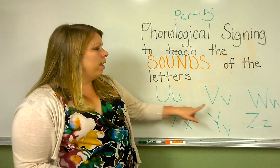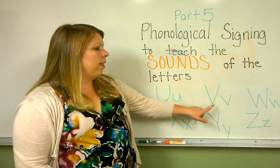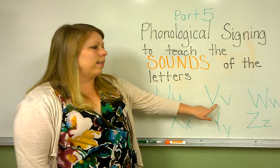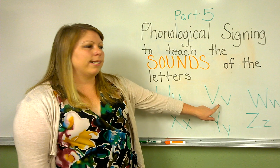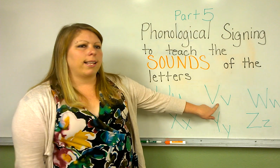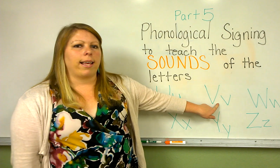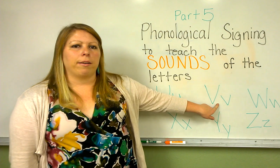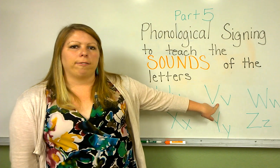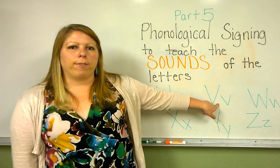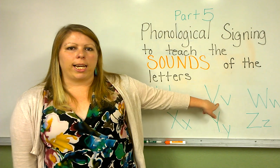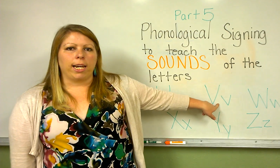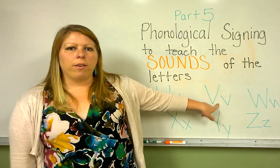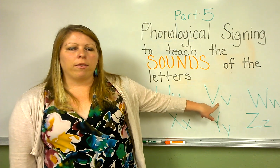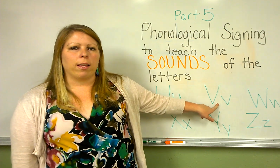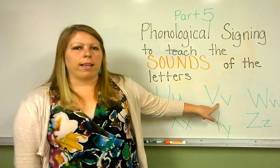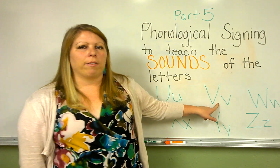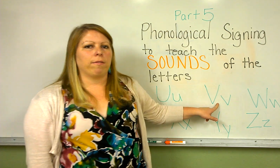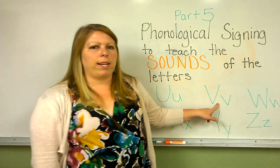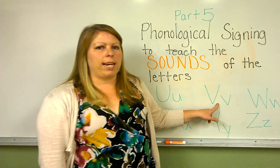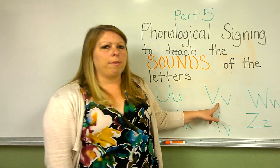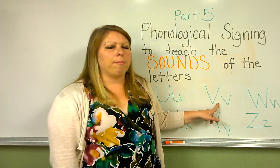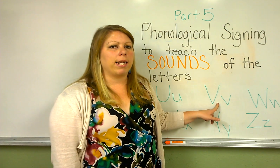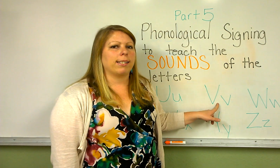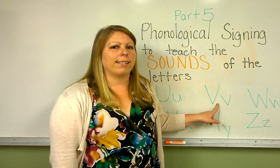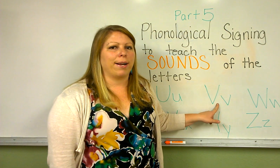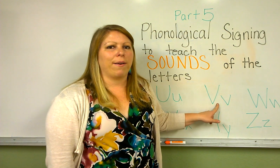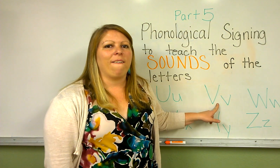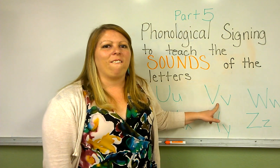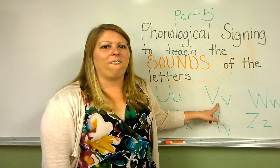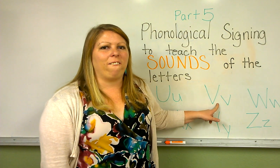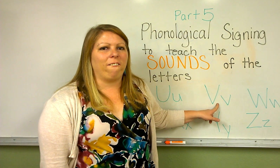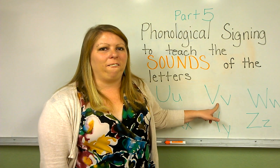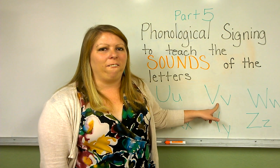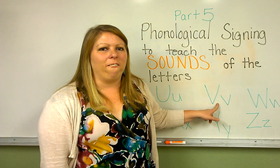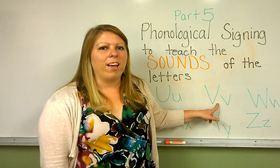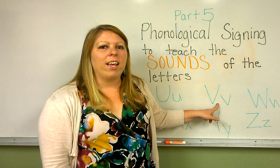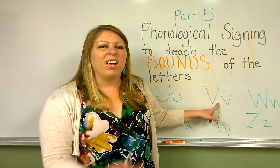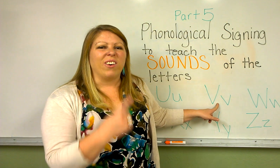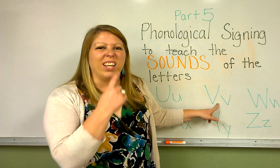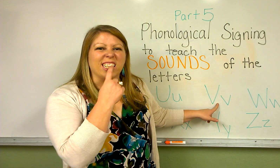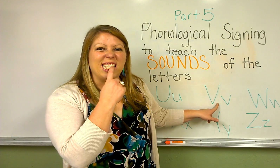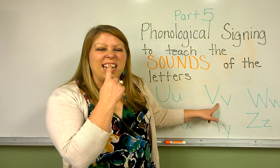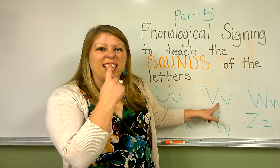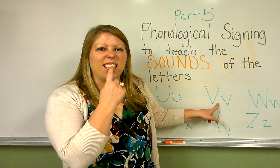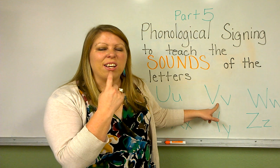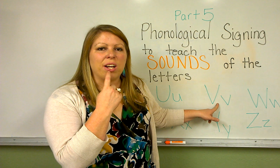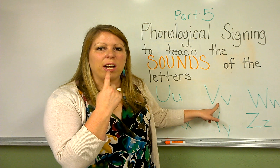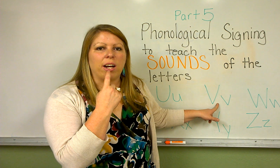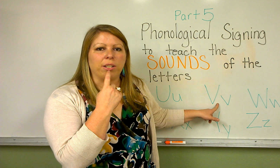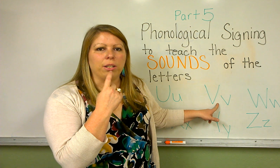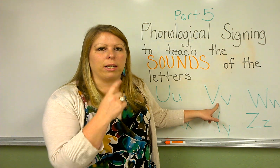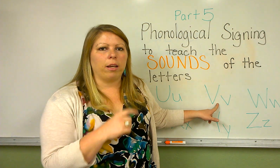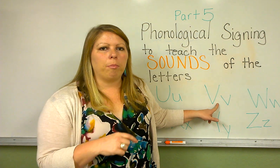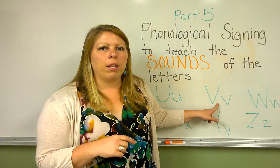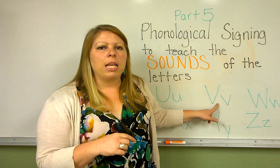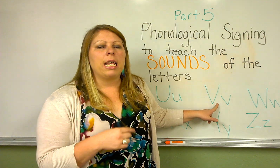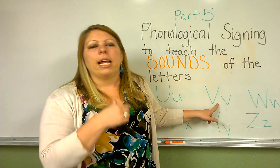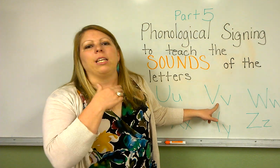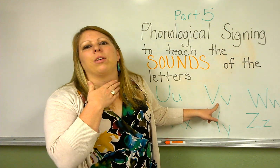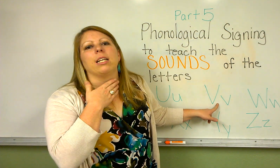This is the letter V. The letter V makes the sound uh, with your teeth on your lip, and you can